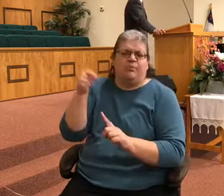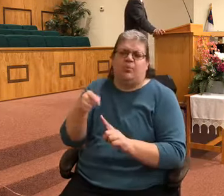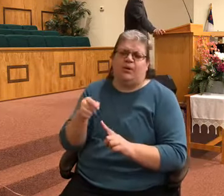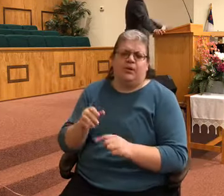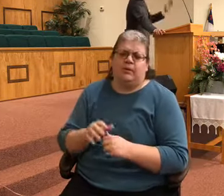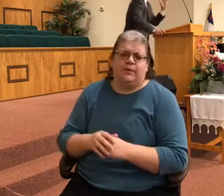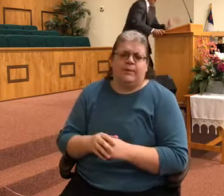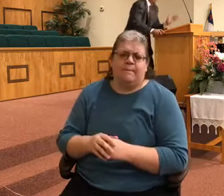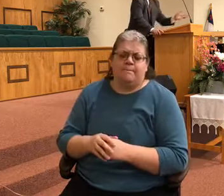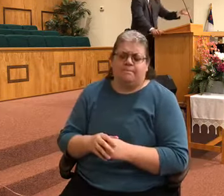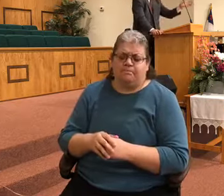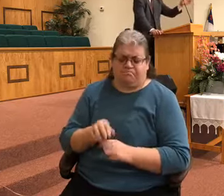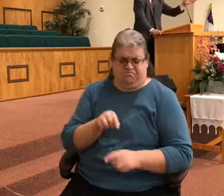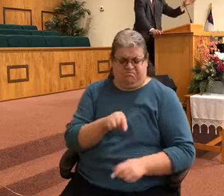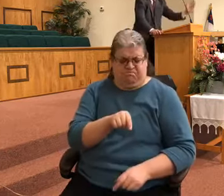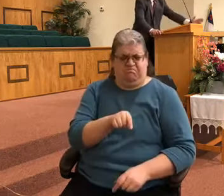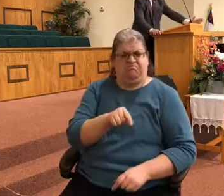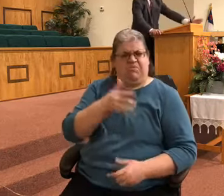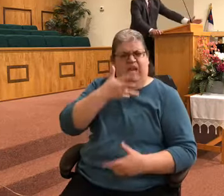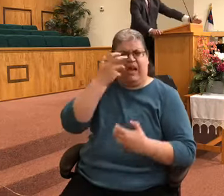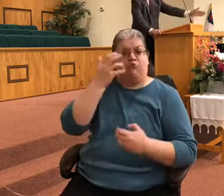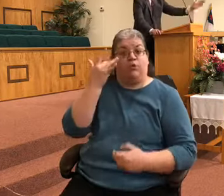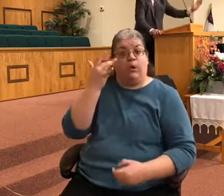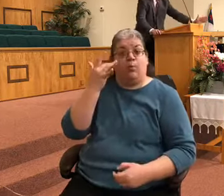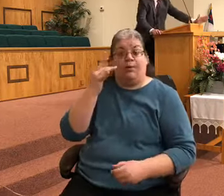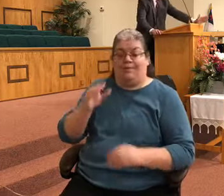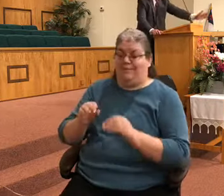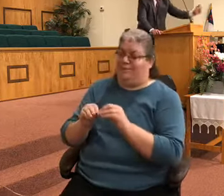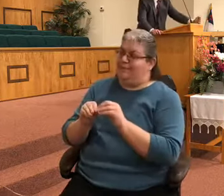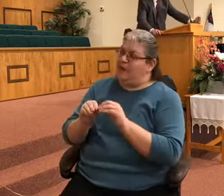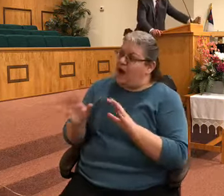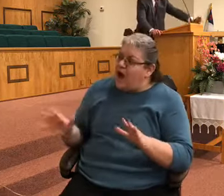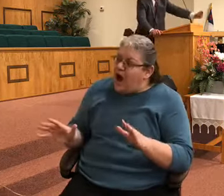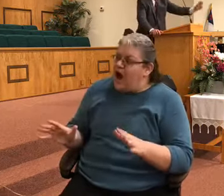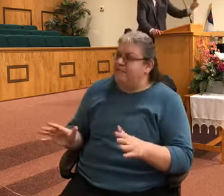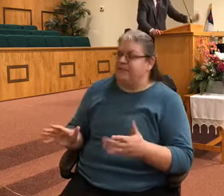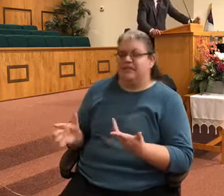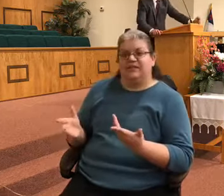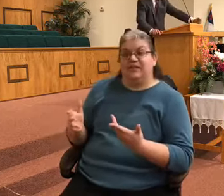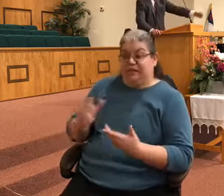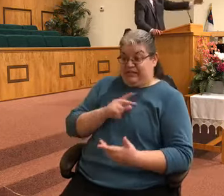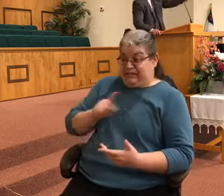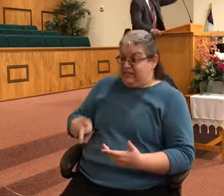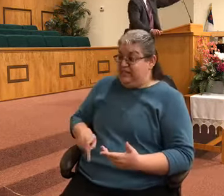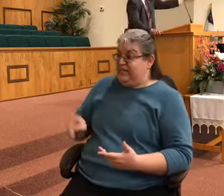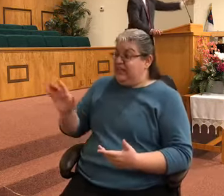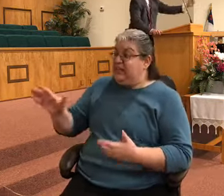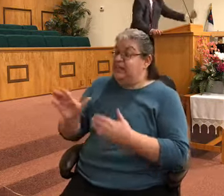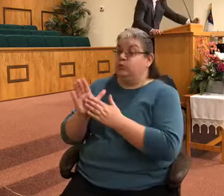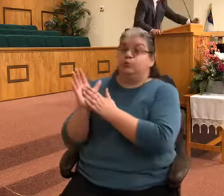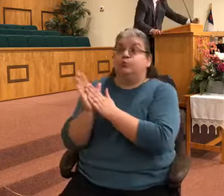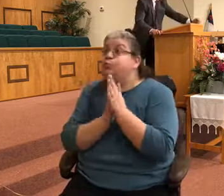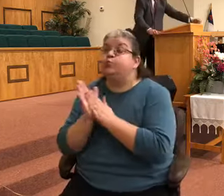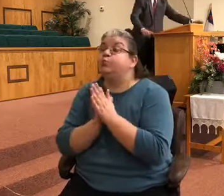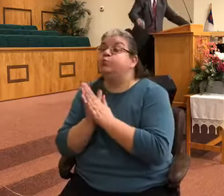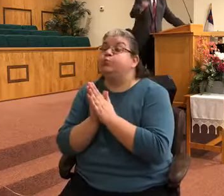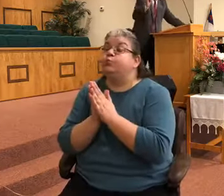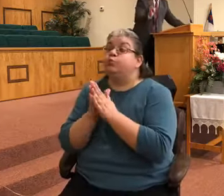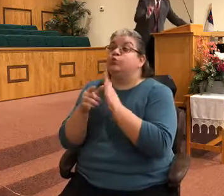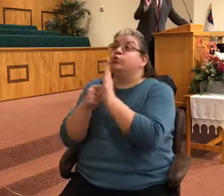He was angry because it was obvious that the degree of passion revealed to the Lord in private would reveal the